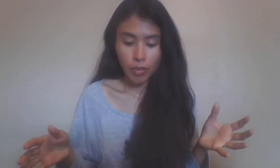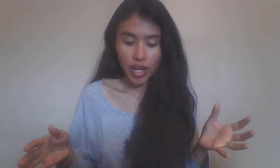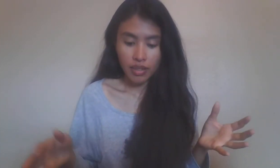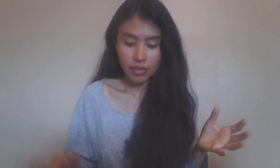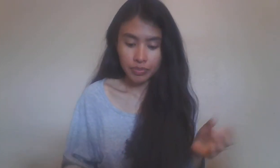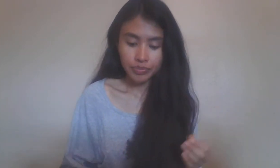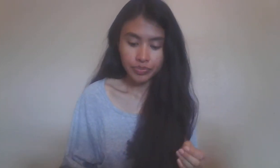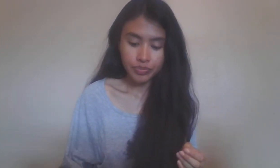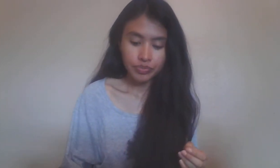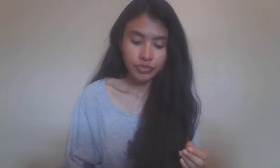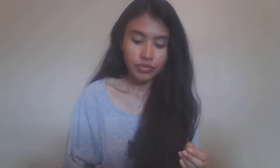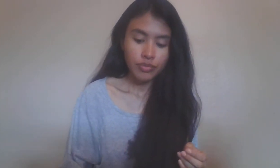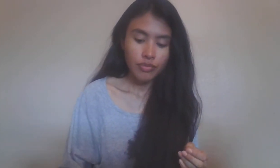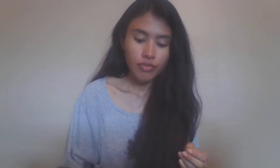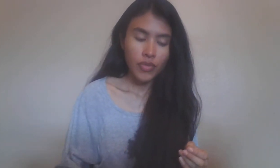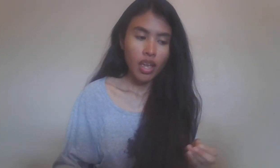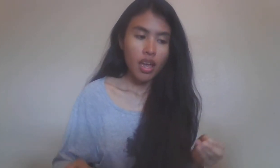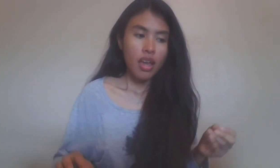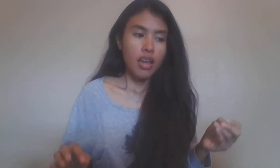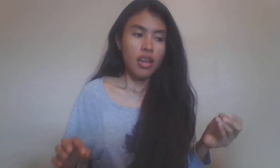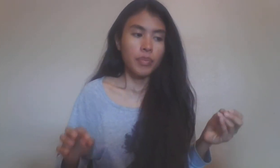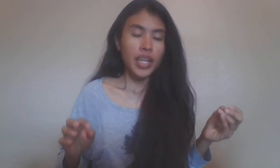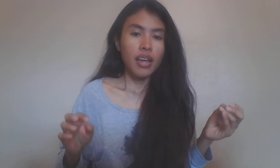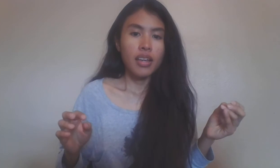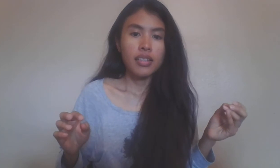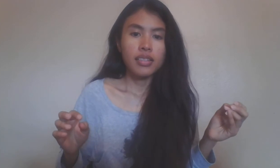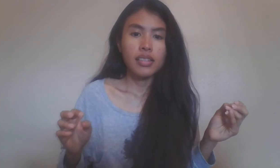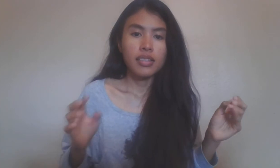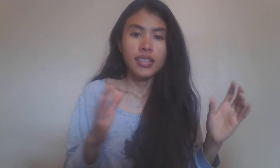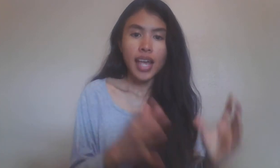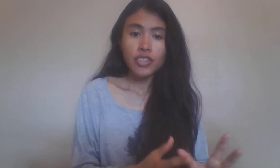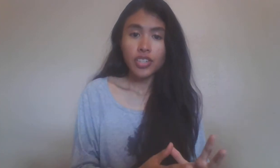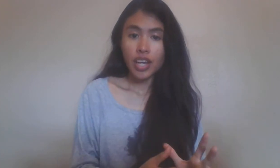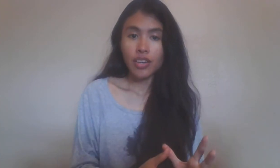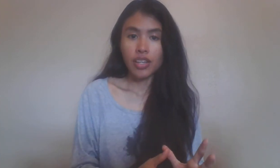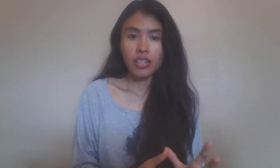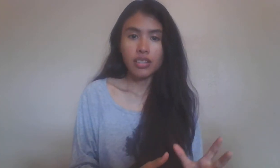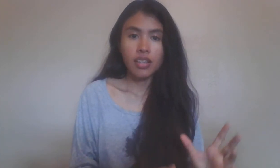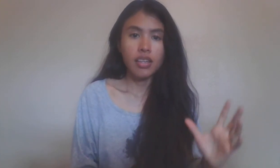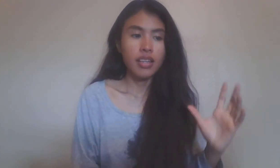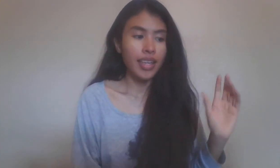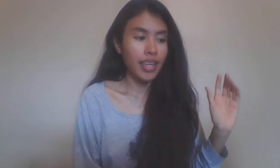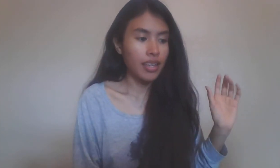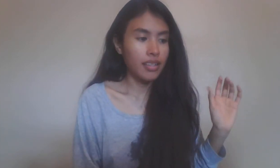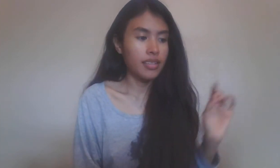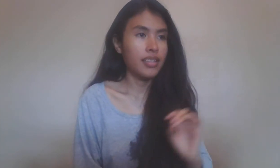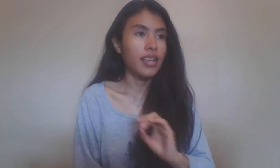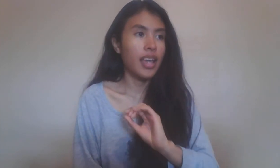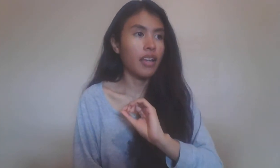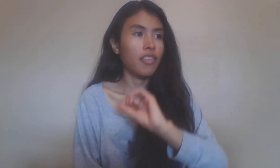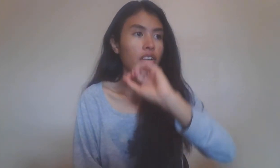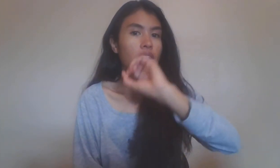mind because Sagittarius is a very